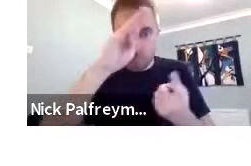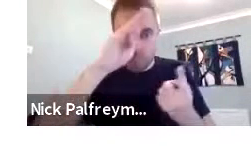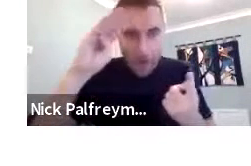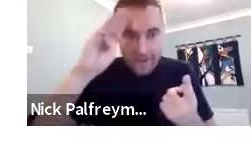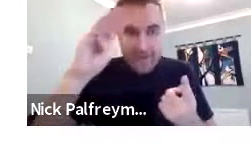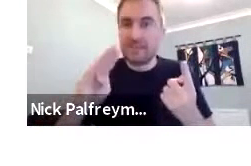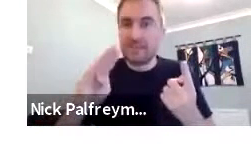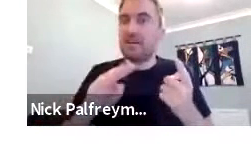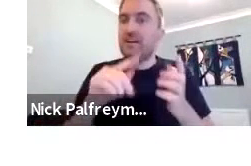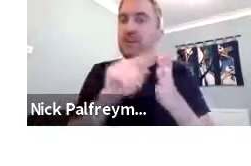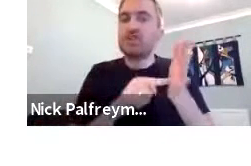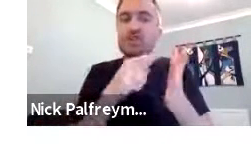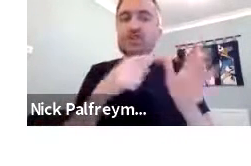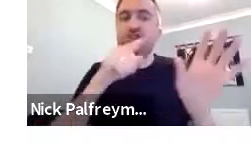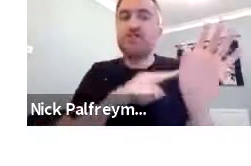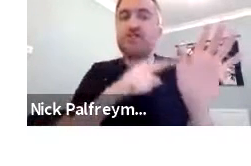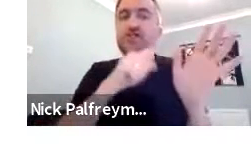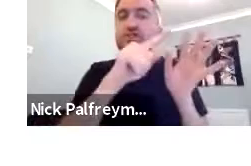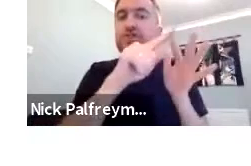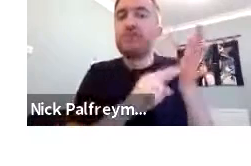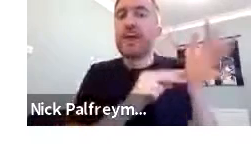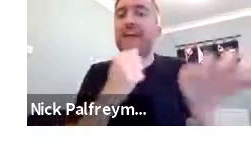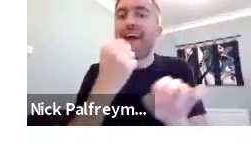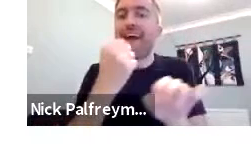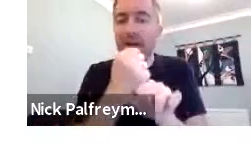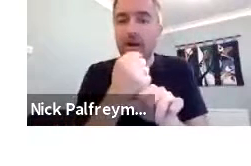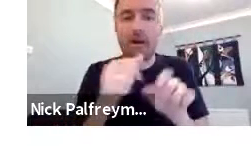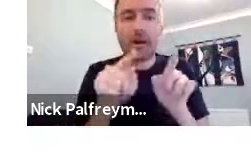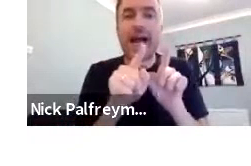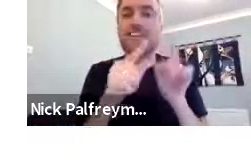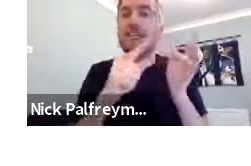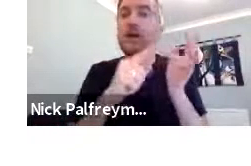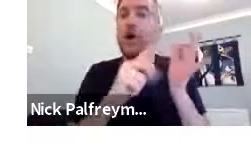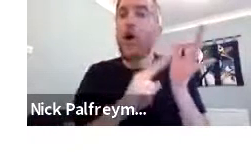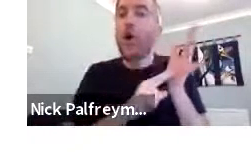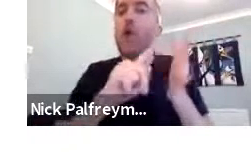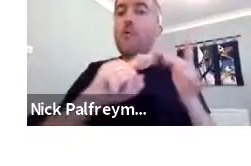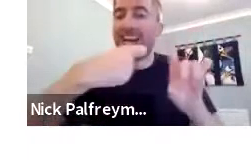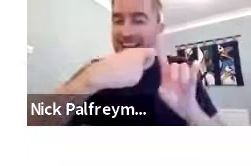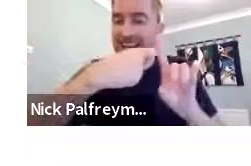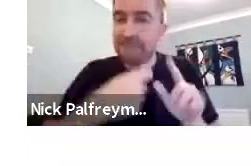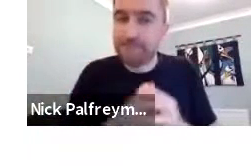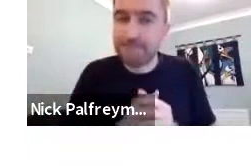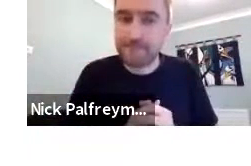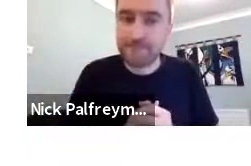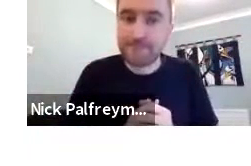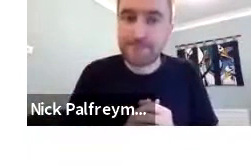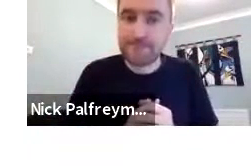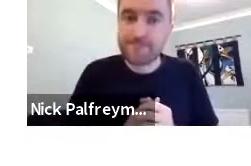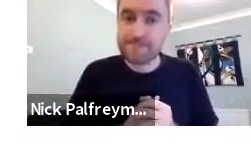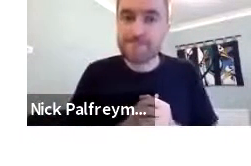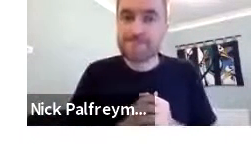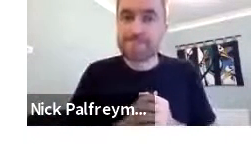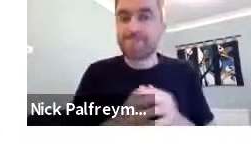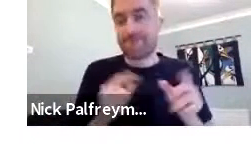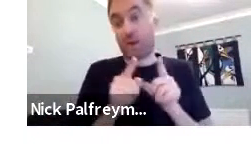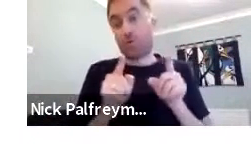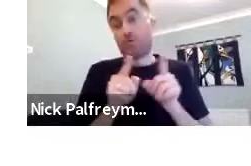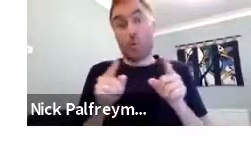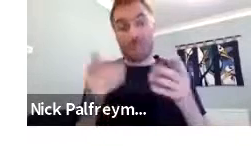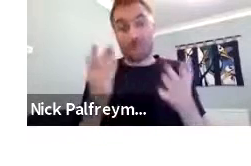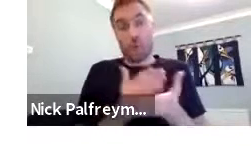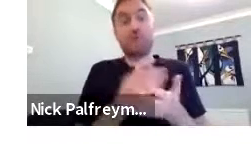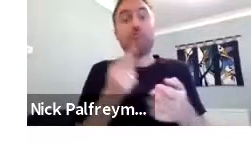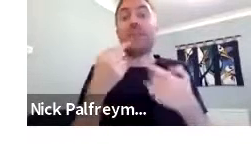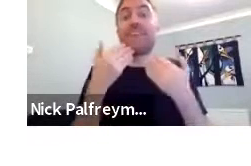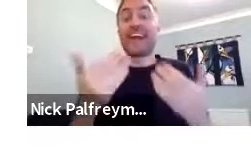who've been such a help, such as Mohammed. And lots of other people as well who've been